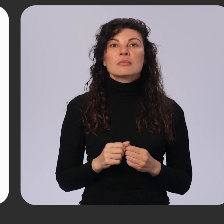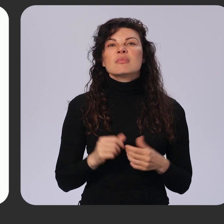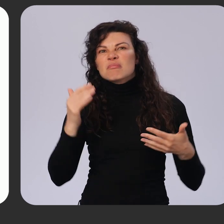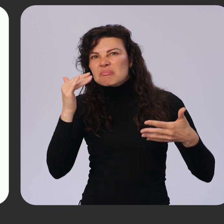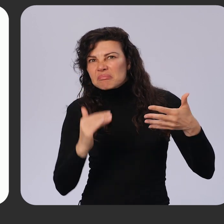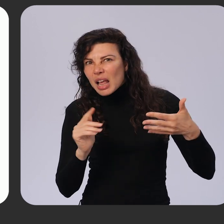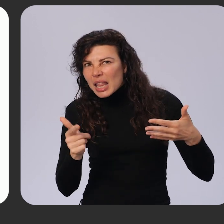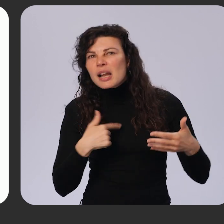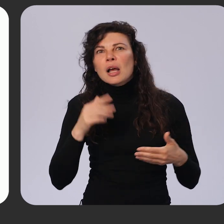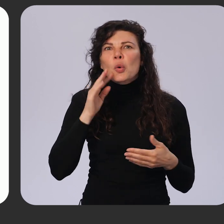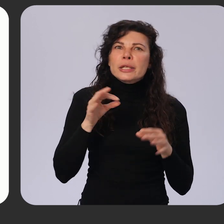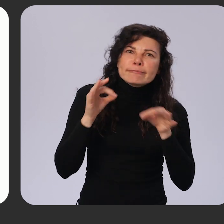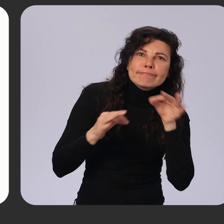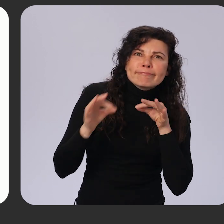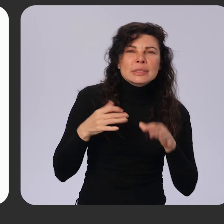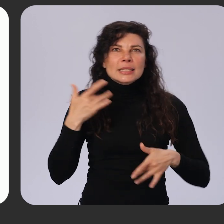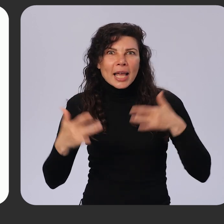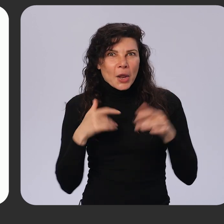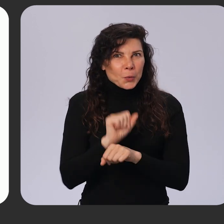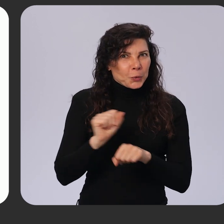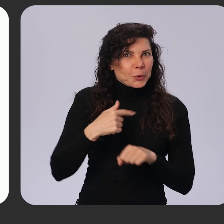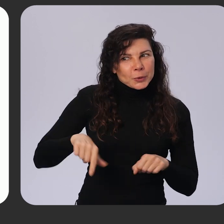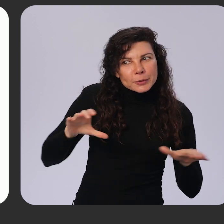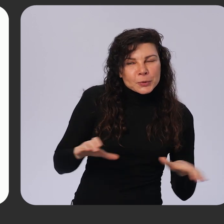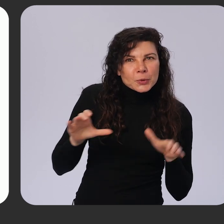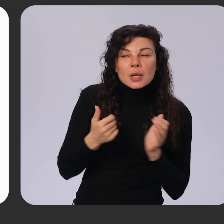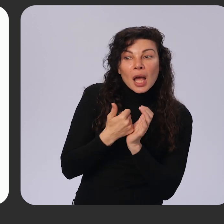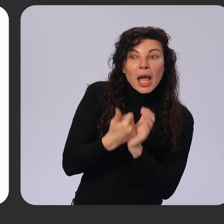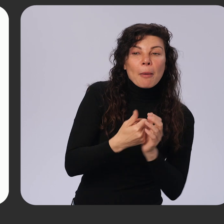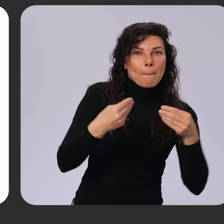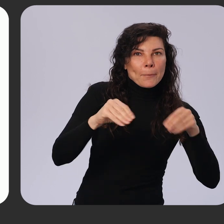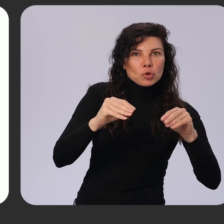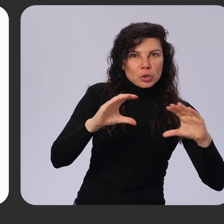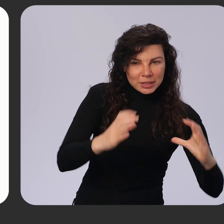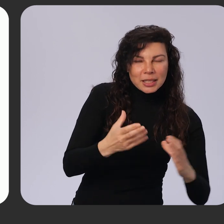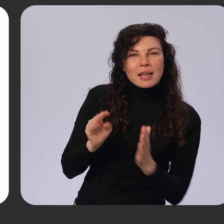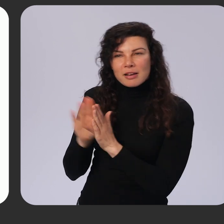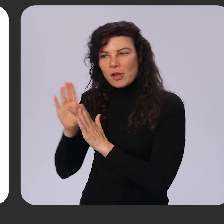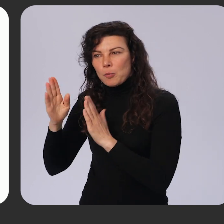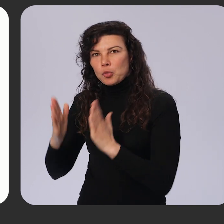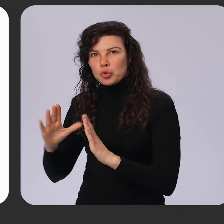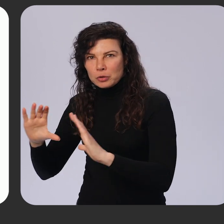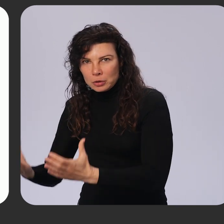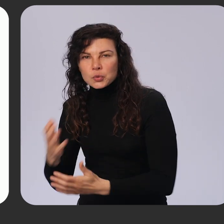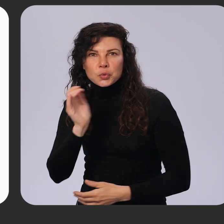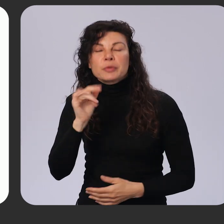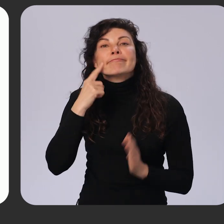I'll share the exciting work we've been doing to help merchants and developers, like the introduction of a new model